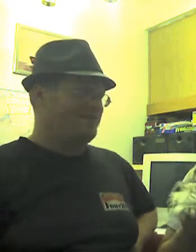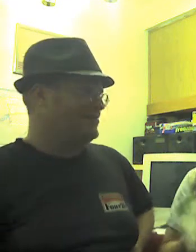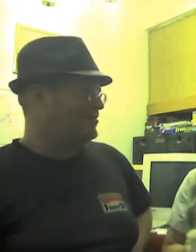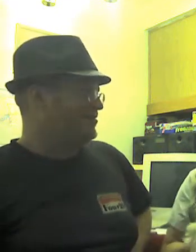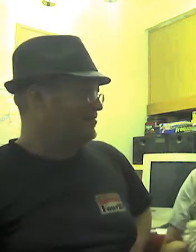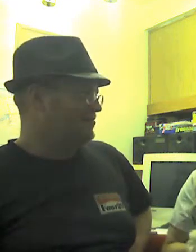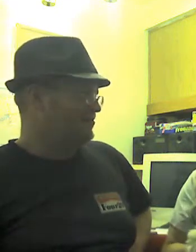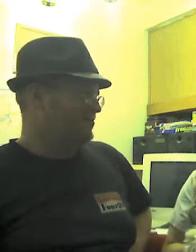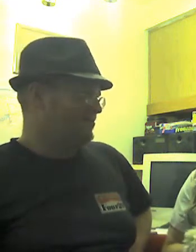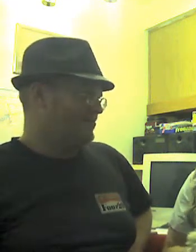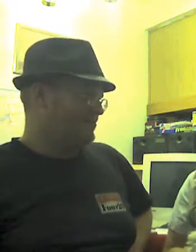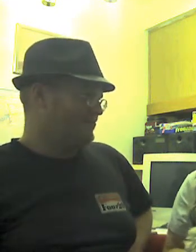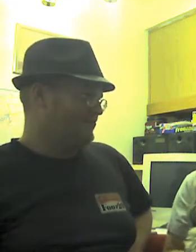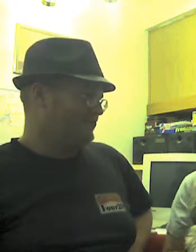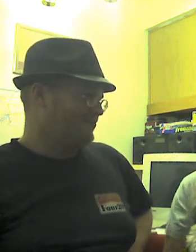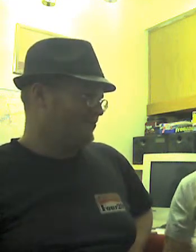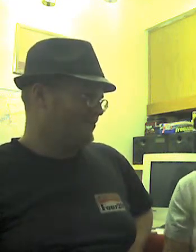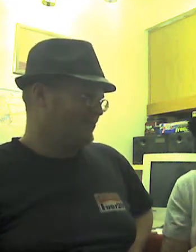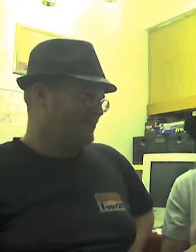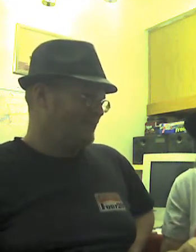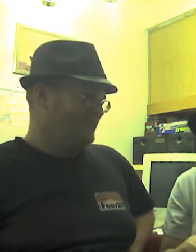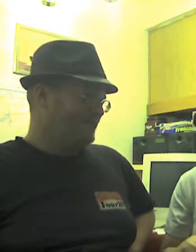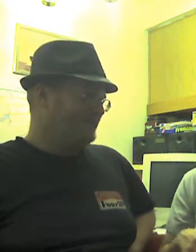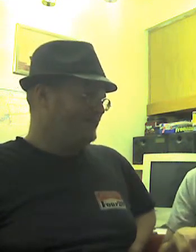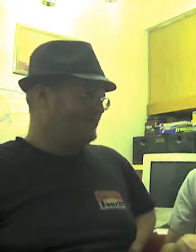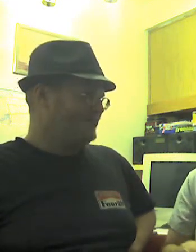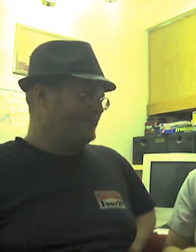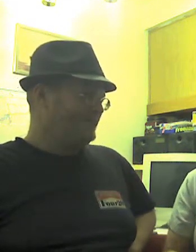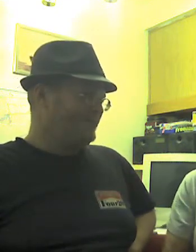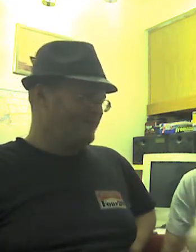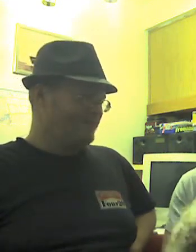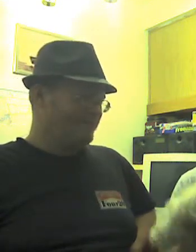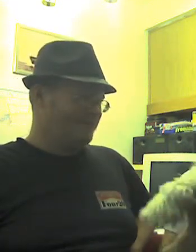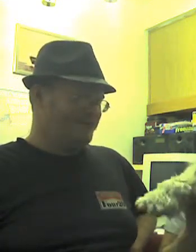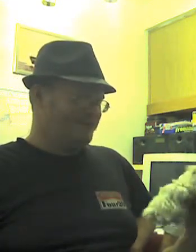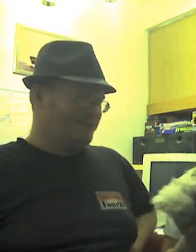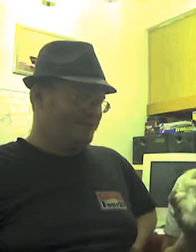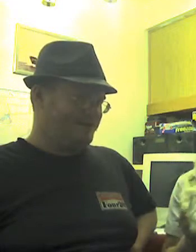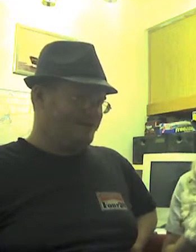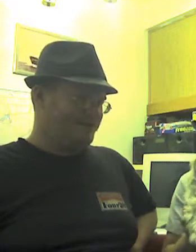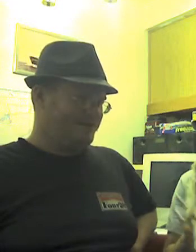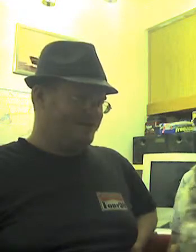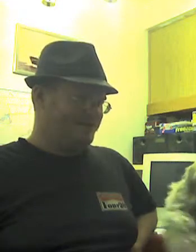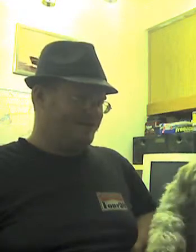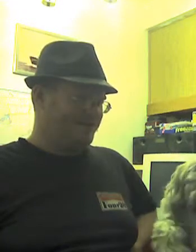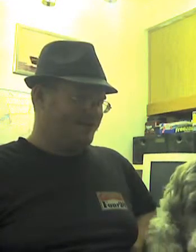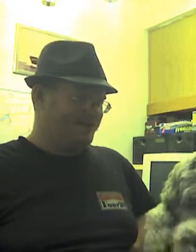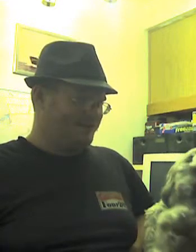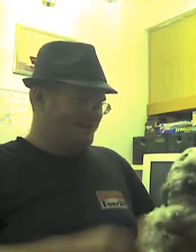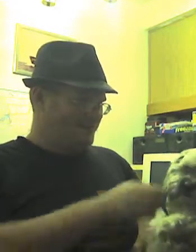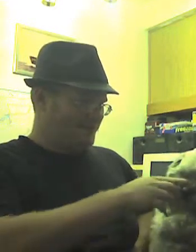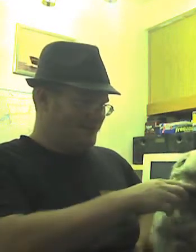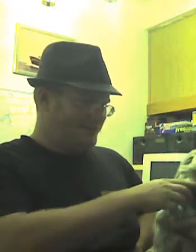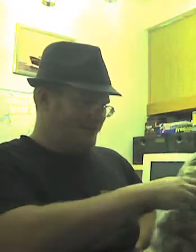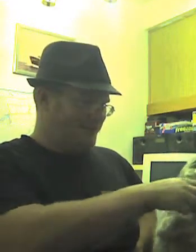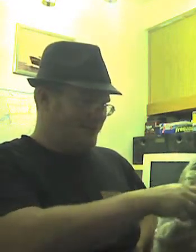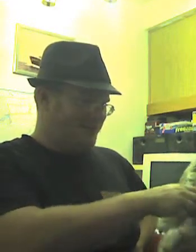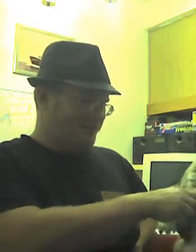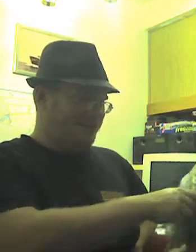just to let you know that I can't turn anyone down, helping-wise, I always help him. Cookies. Yeah, see, he's just talking to good dad. Yes, of